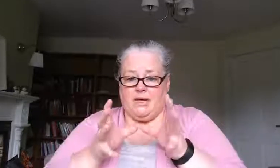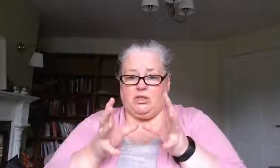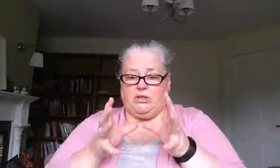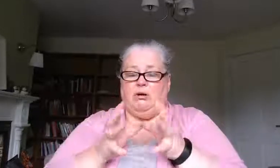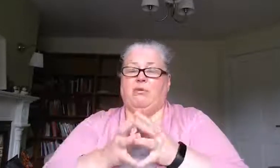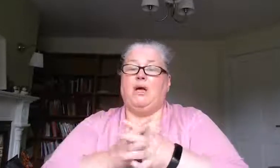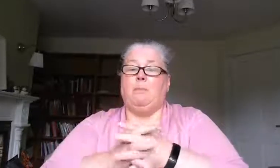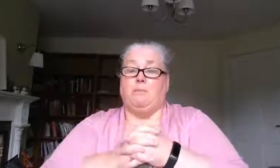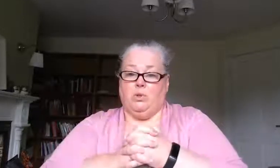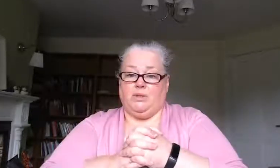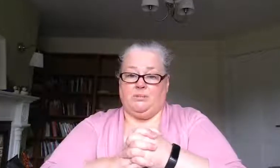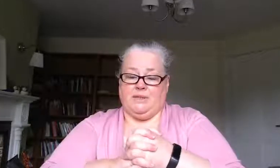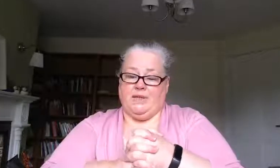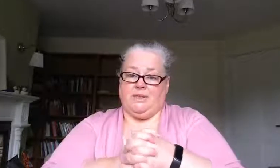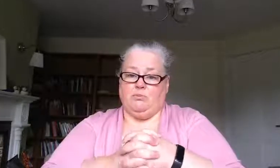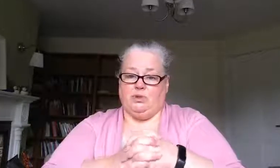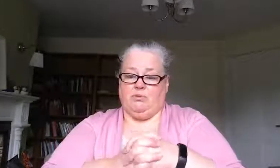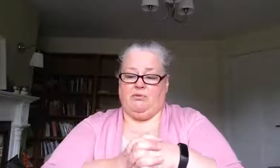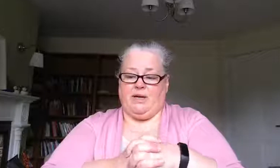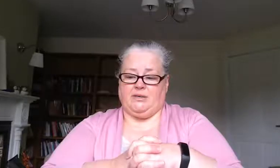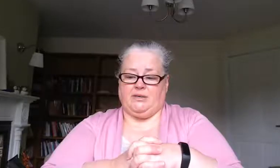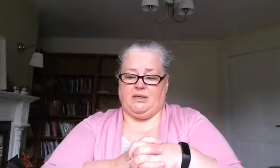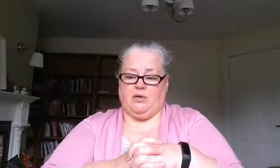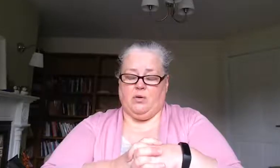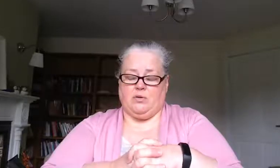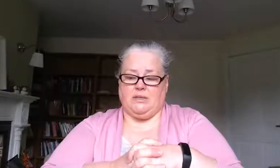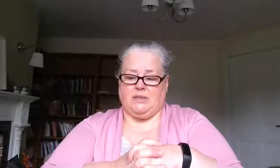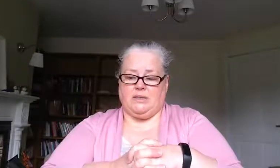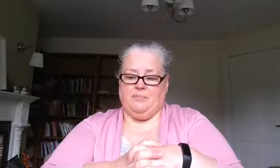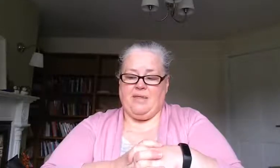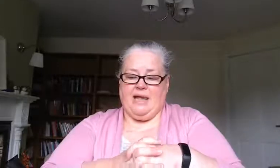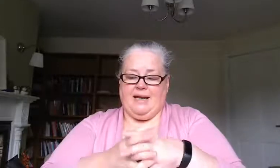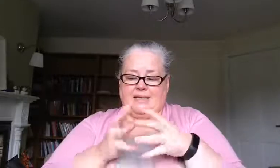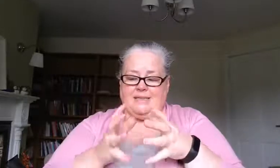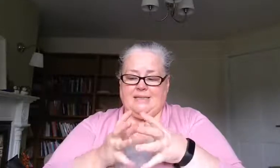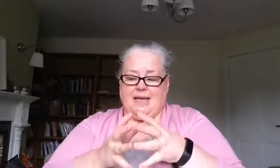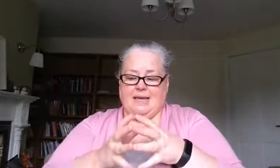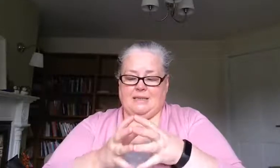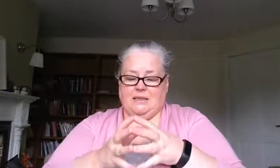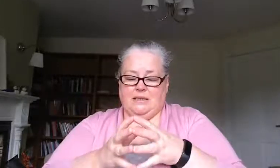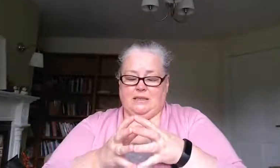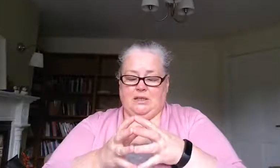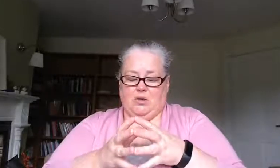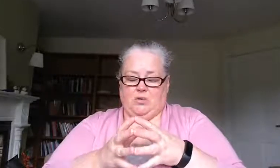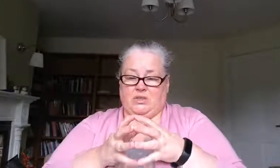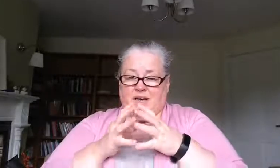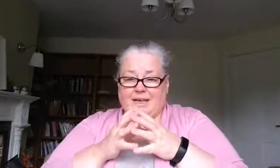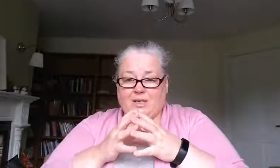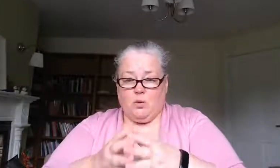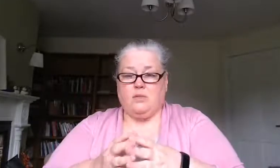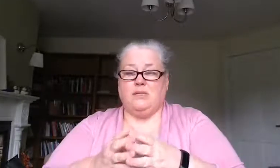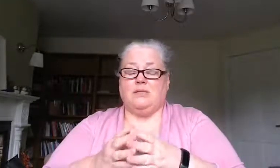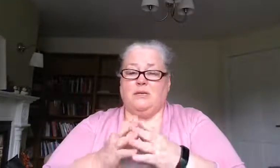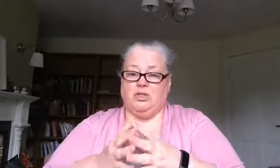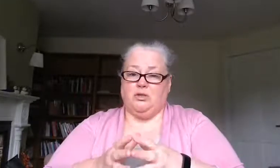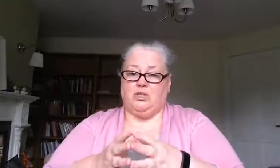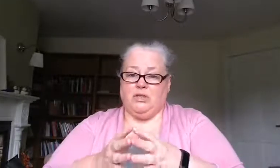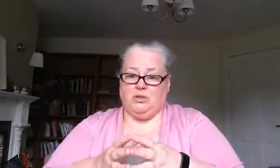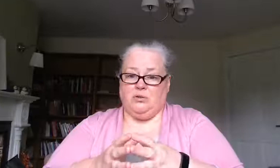of multiple things multiple factors that can cause this and as i said you know diagnosis is usually done